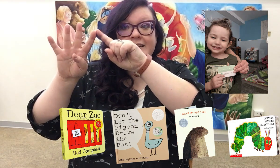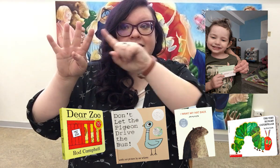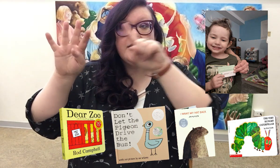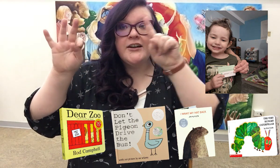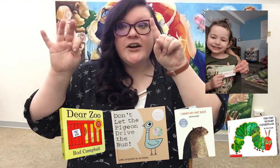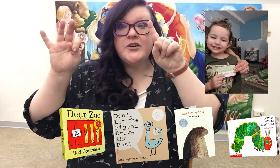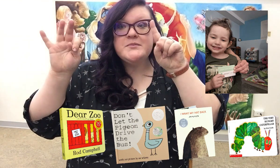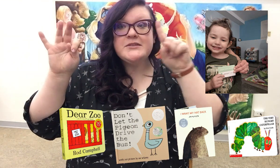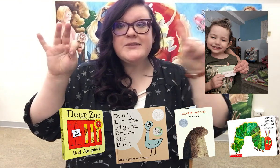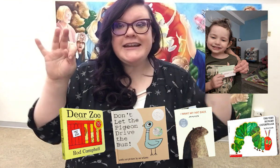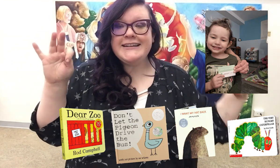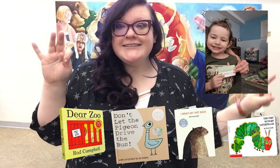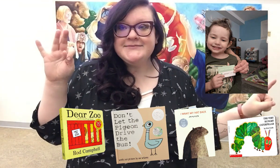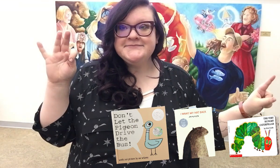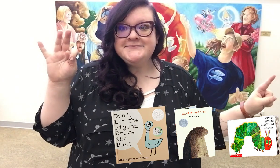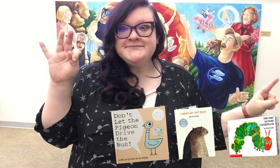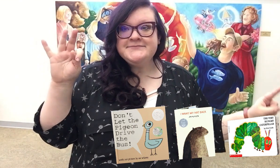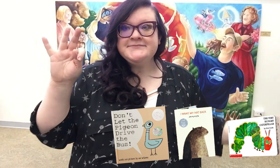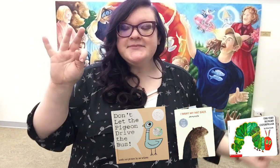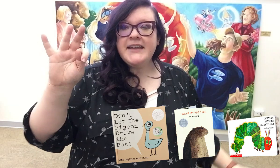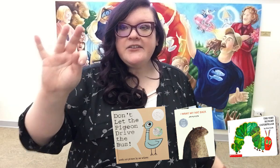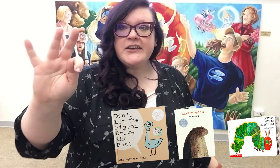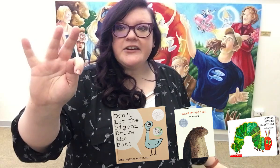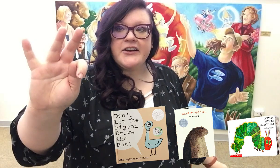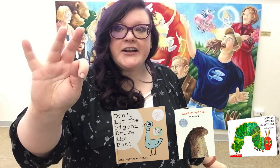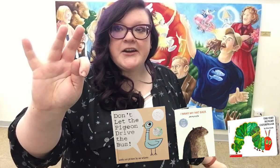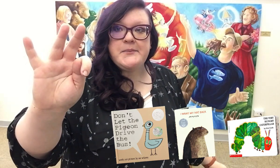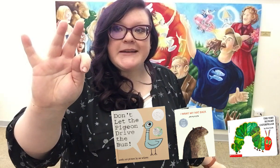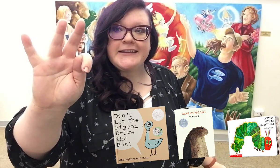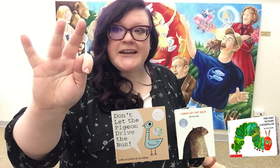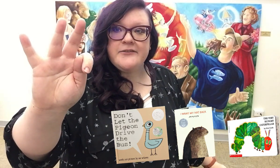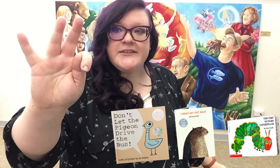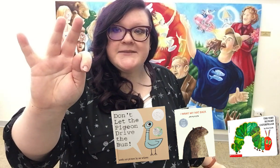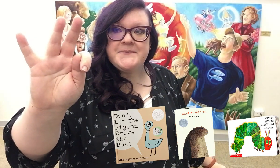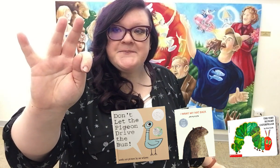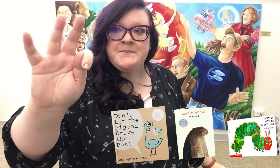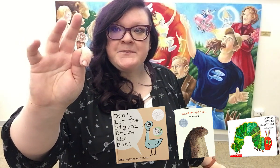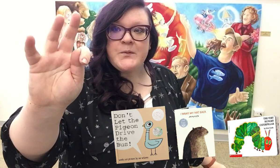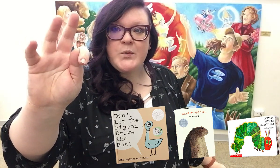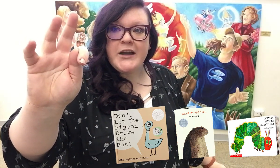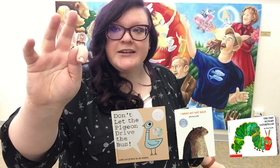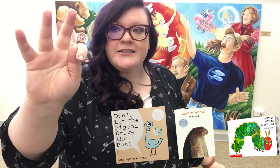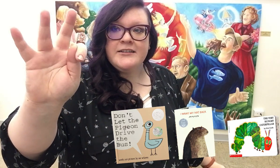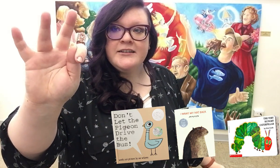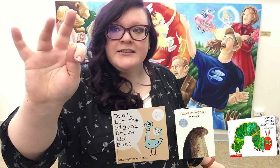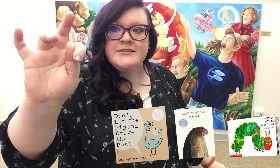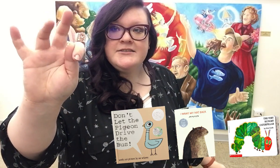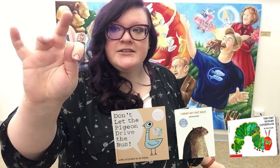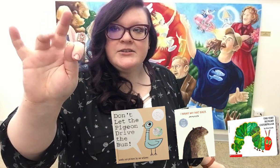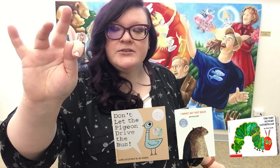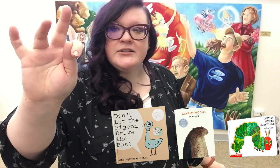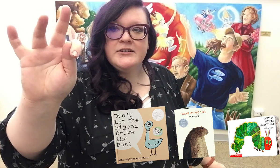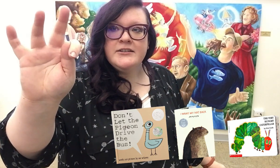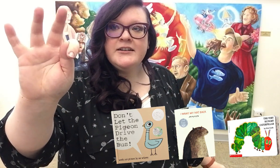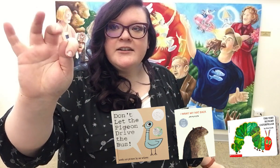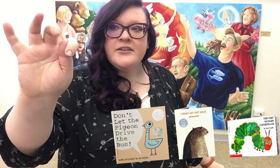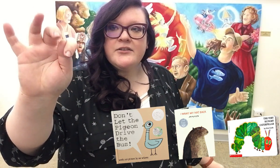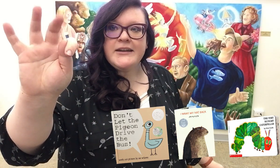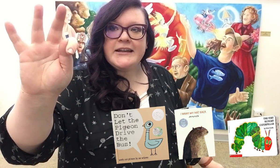home to read. Now there are how many left? One, two, three.